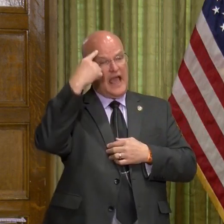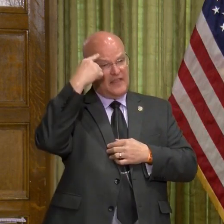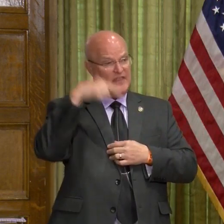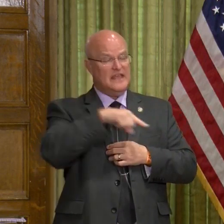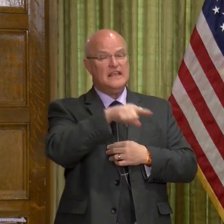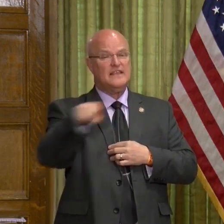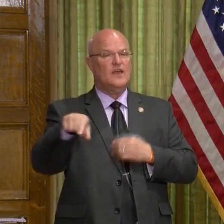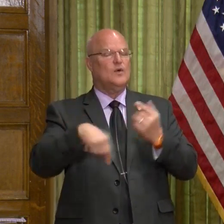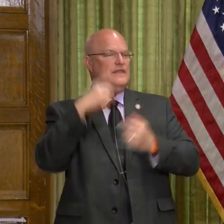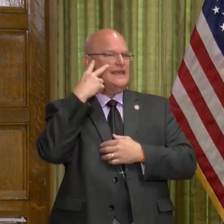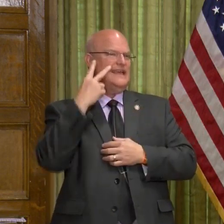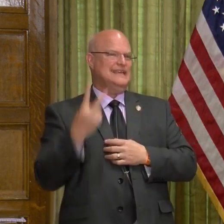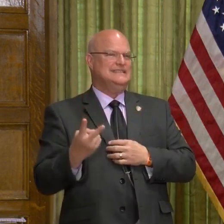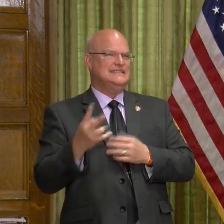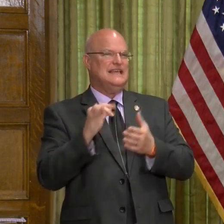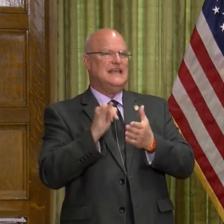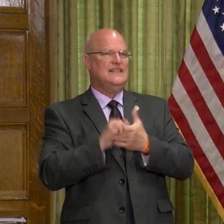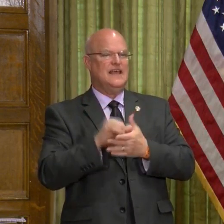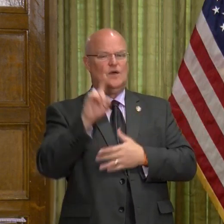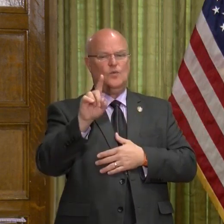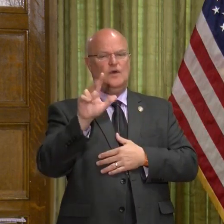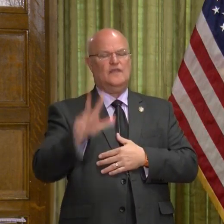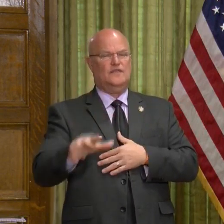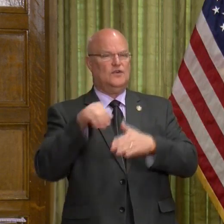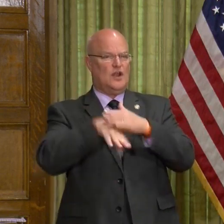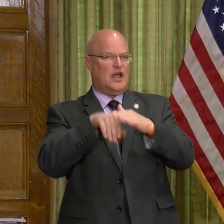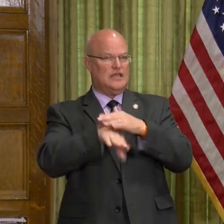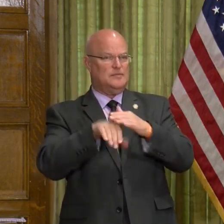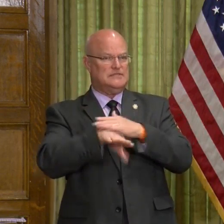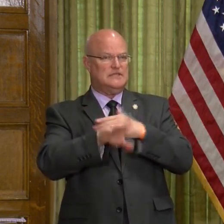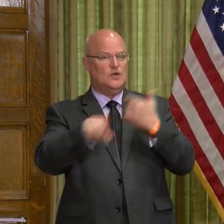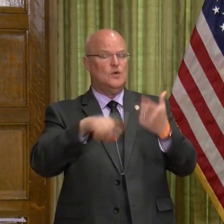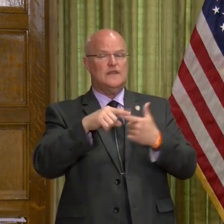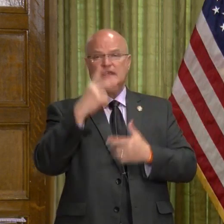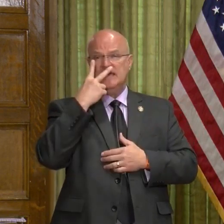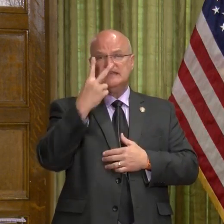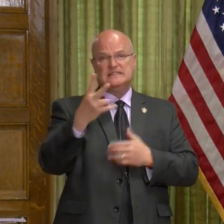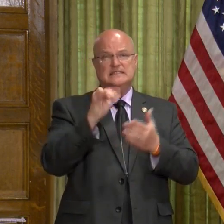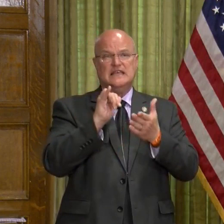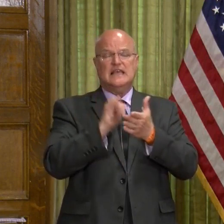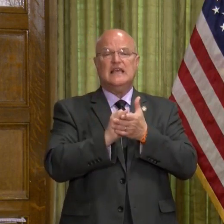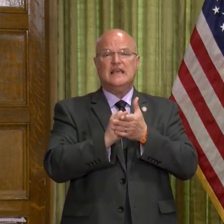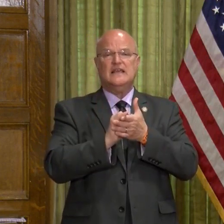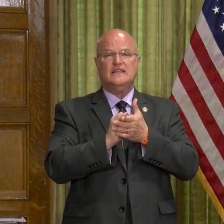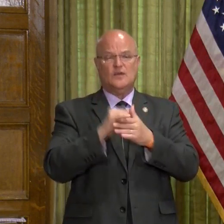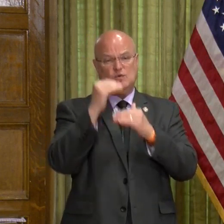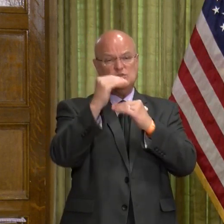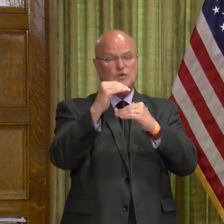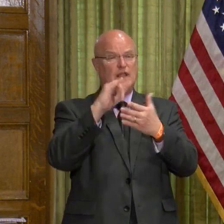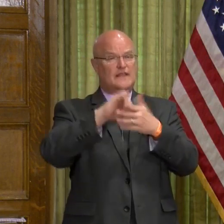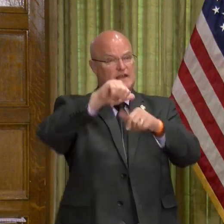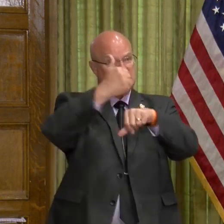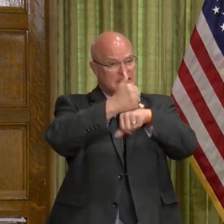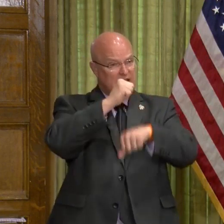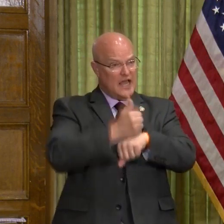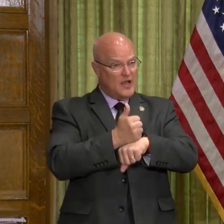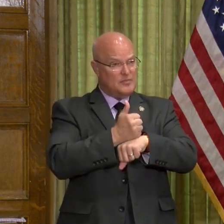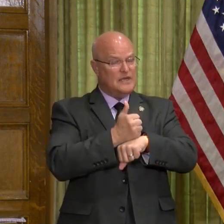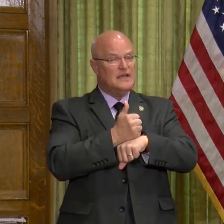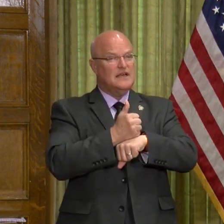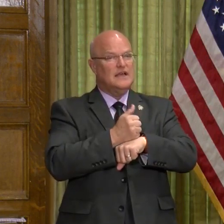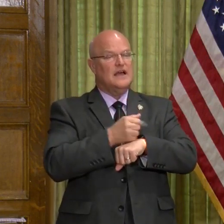they – whenever they see that it's one-third occupancy, whenever they see the restrictions that are in place,